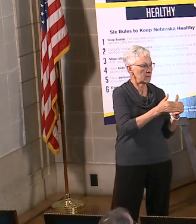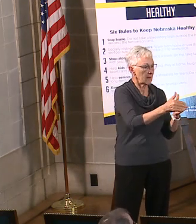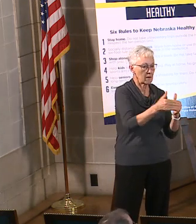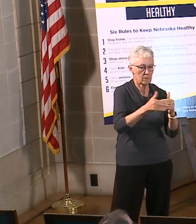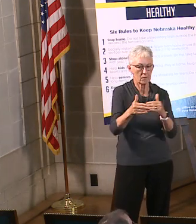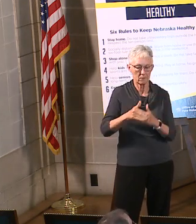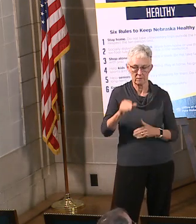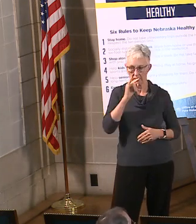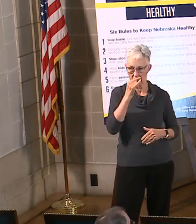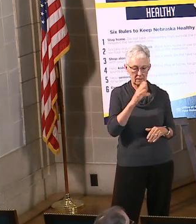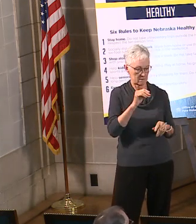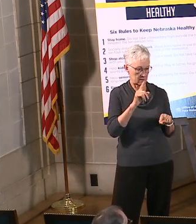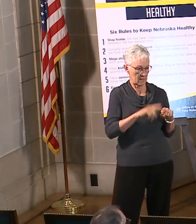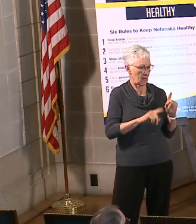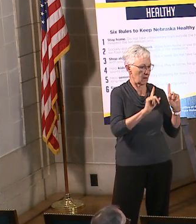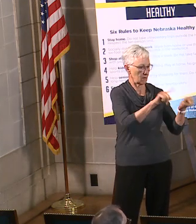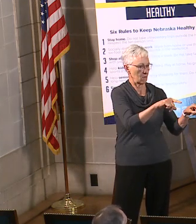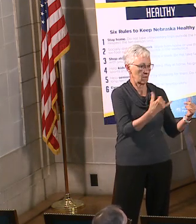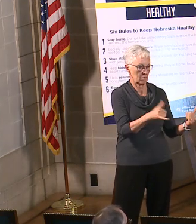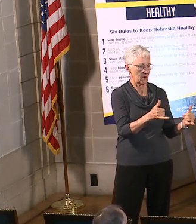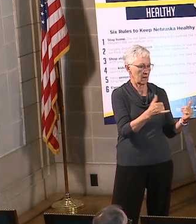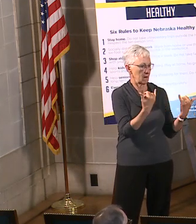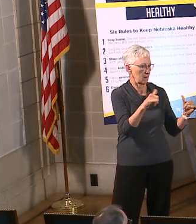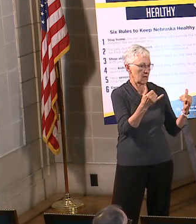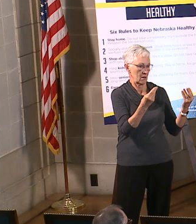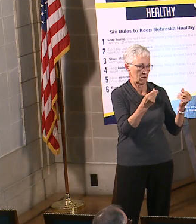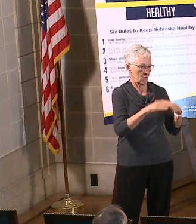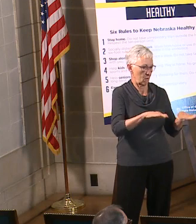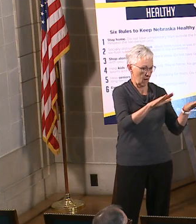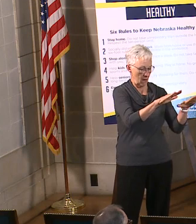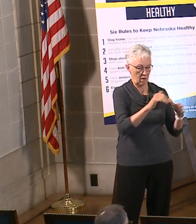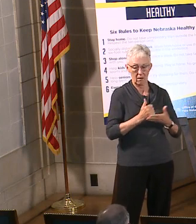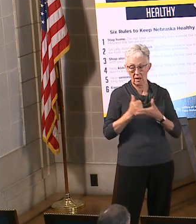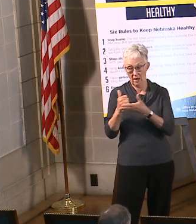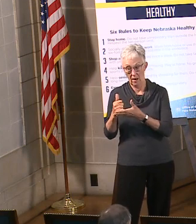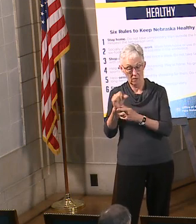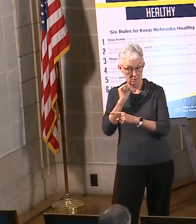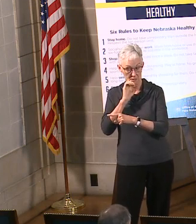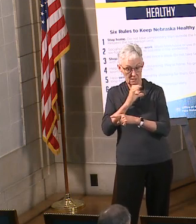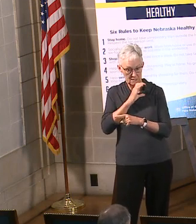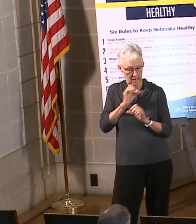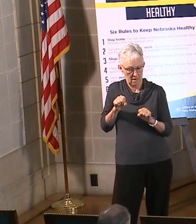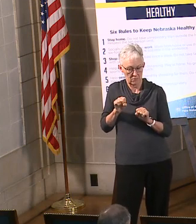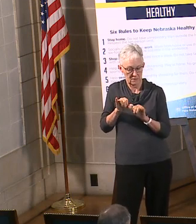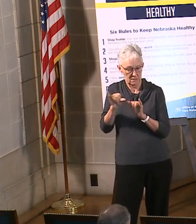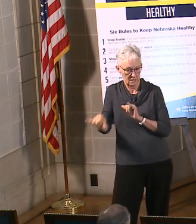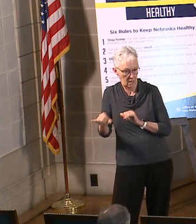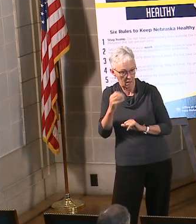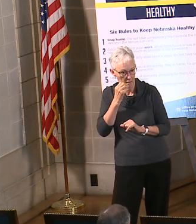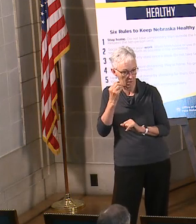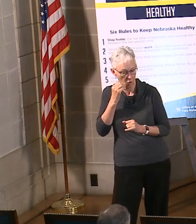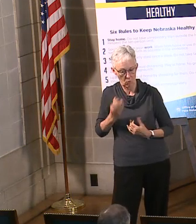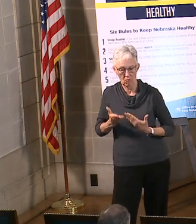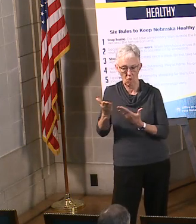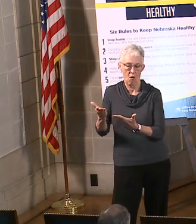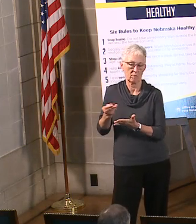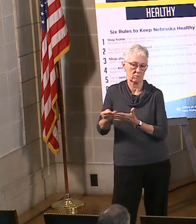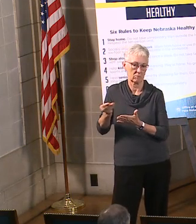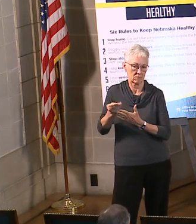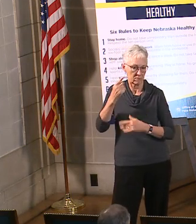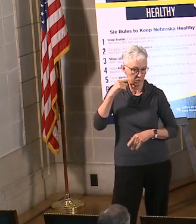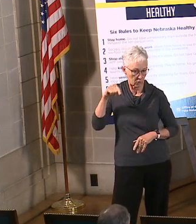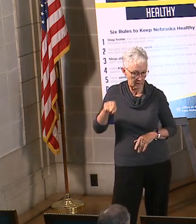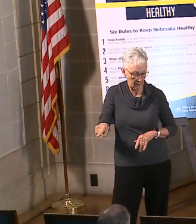can stay in, but don't go visit them in a long-term care facility and of course exercise once a day at home or an appropriate socially distance way. So